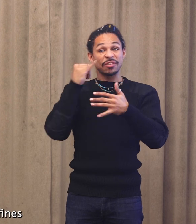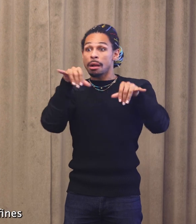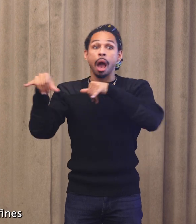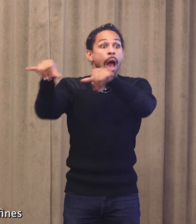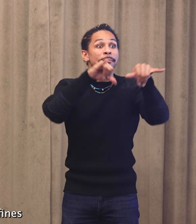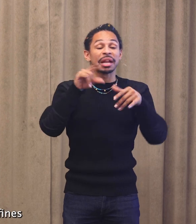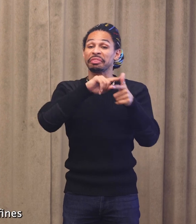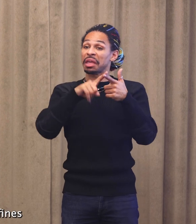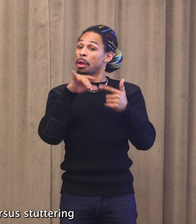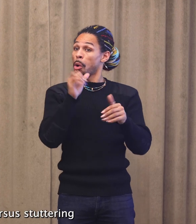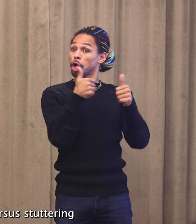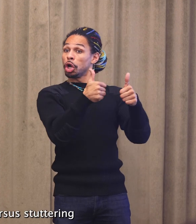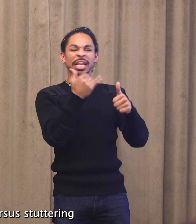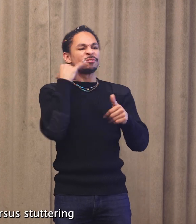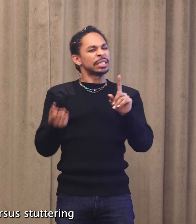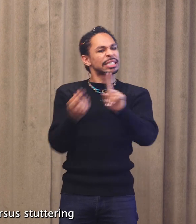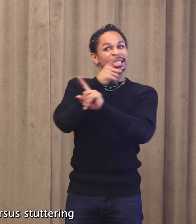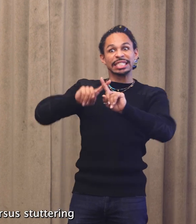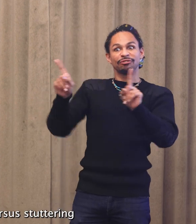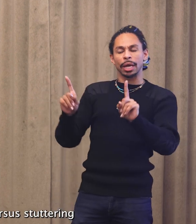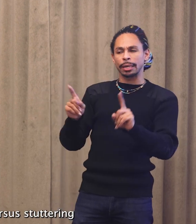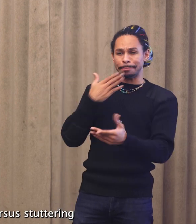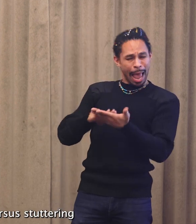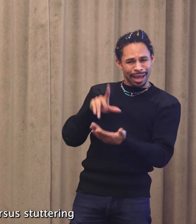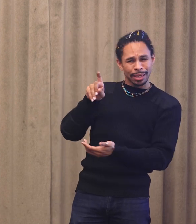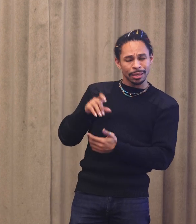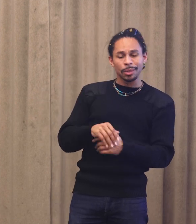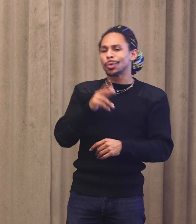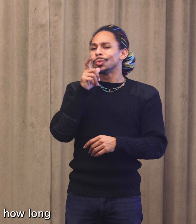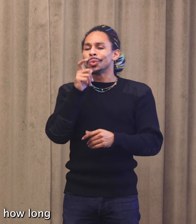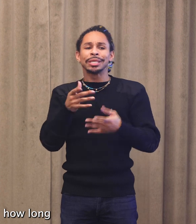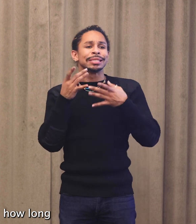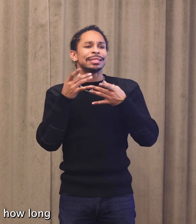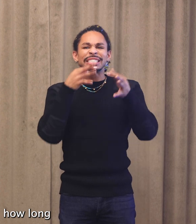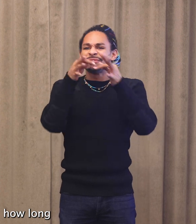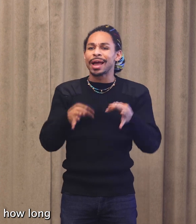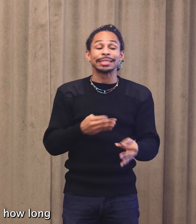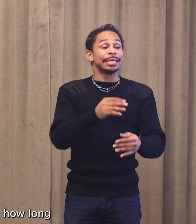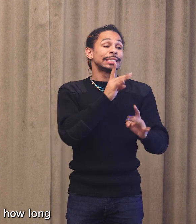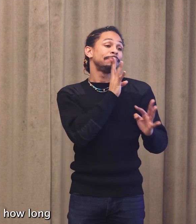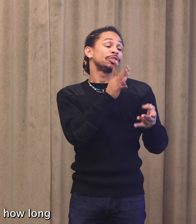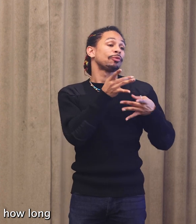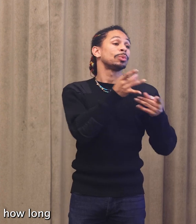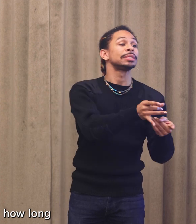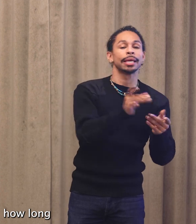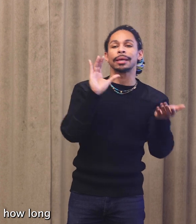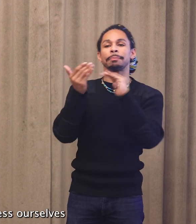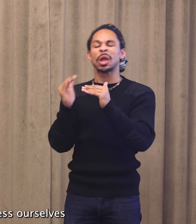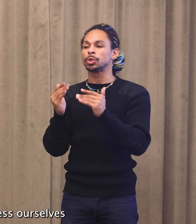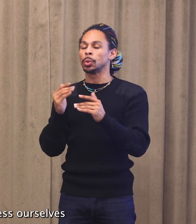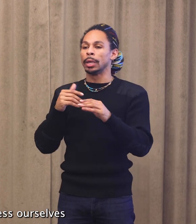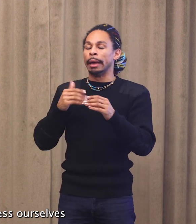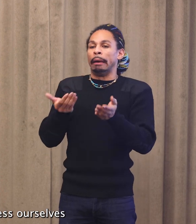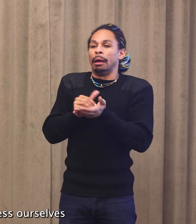Who defines speech fluency versus stuttering as if how and how long